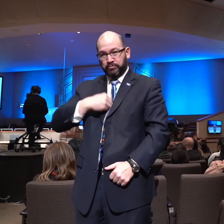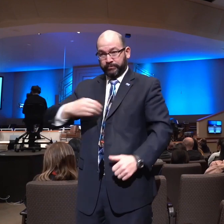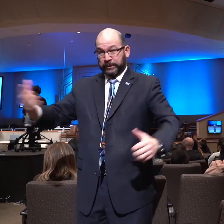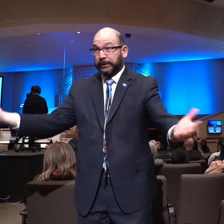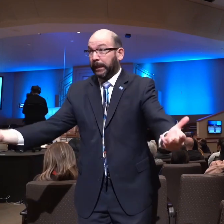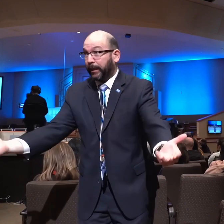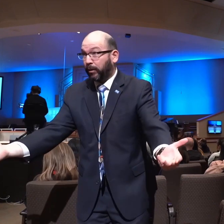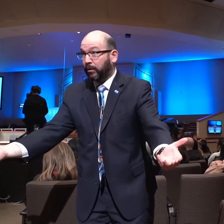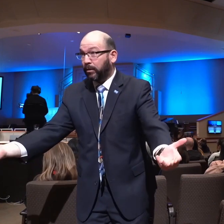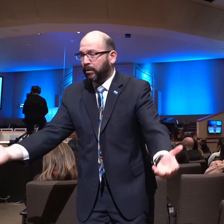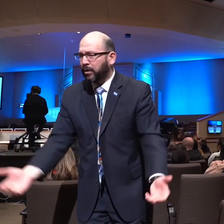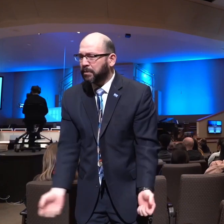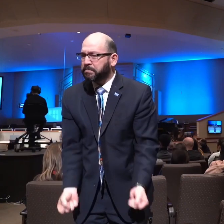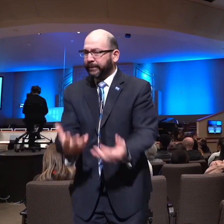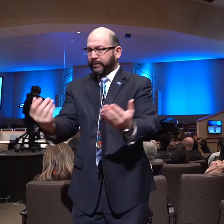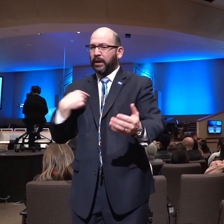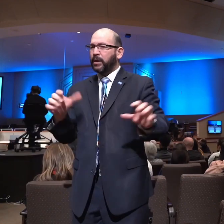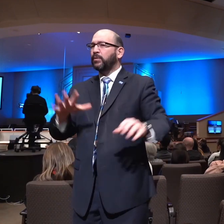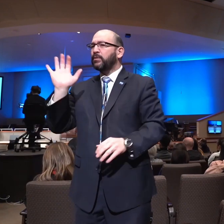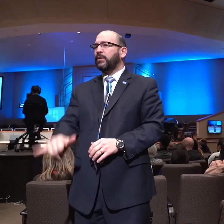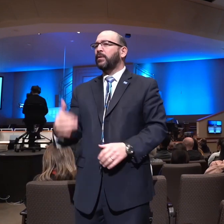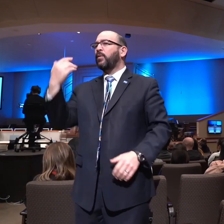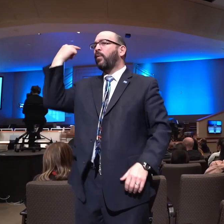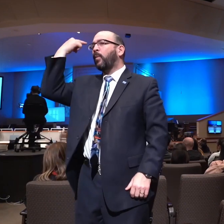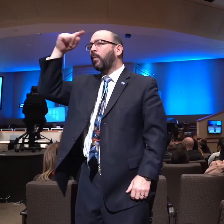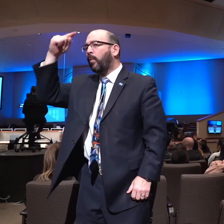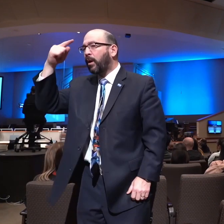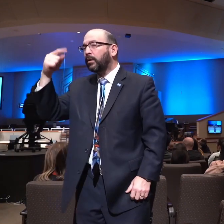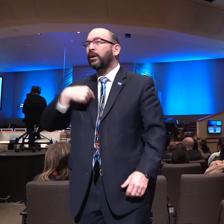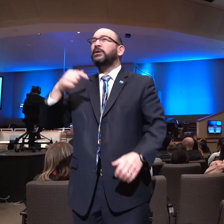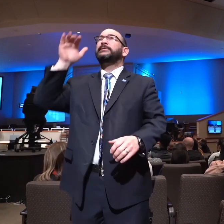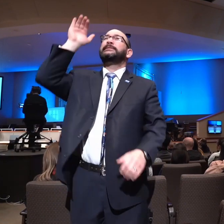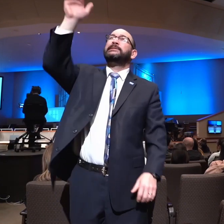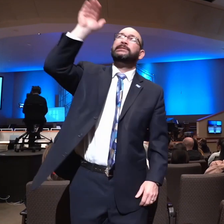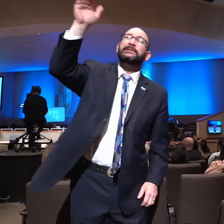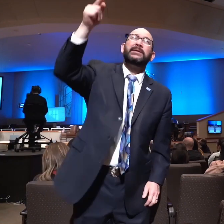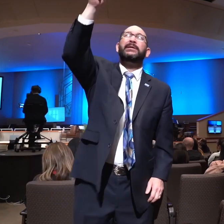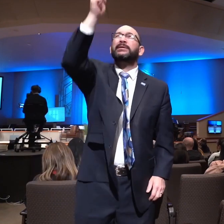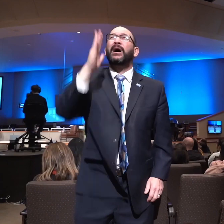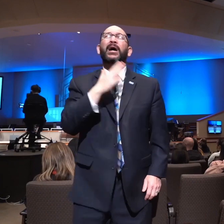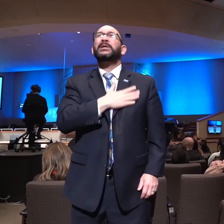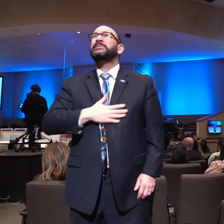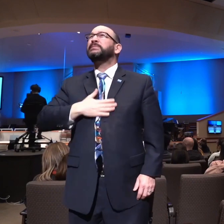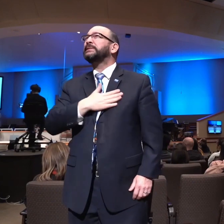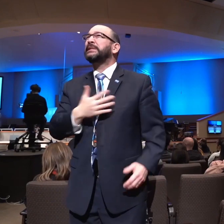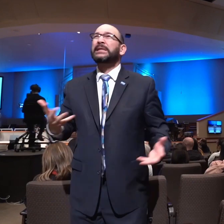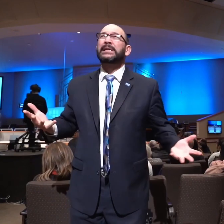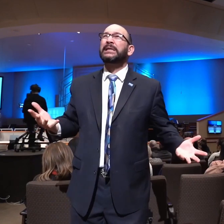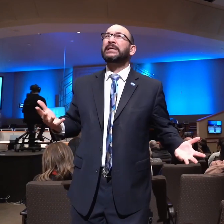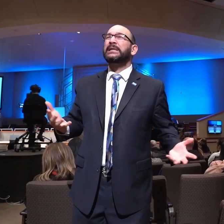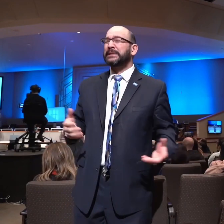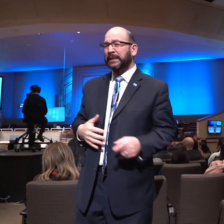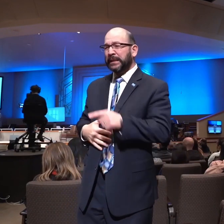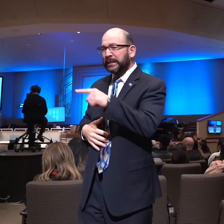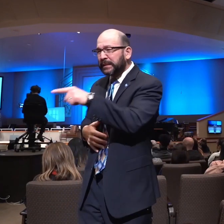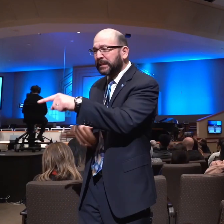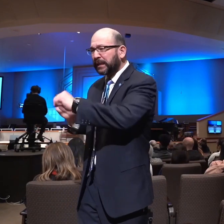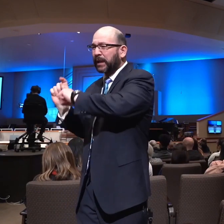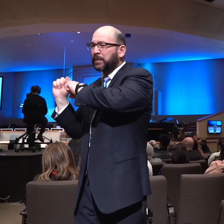And much of what I'm doing there is by way of supplication. God, don't let that man have to miss much more work. I know it's an important